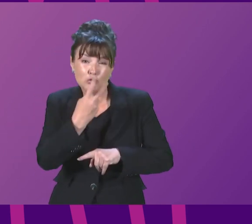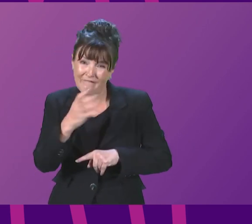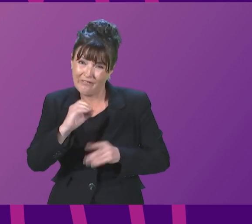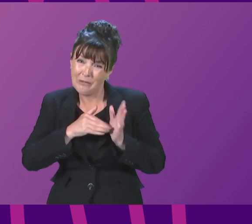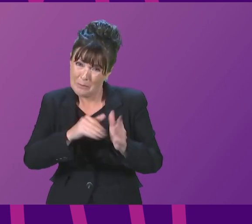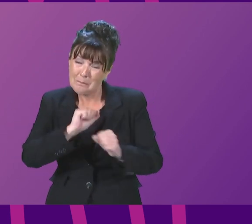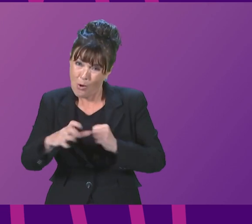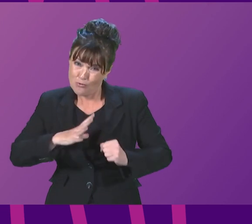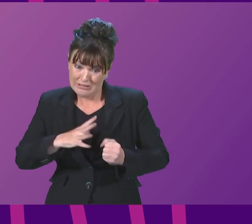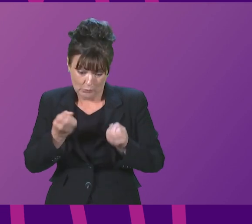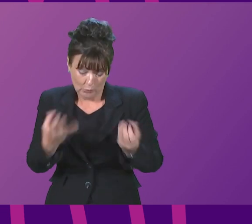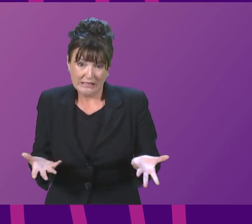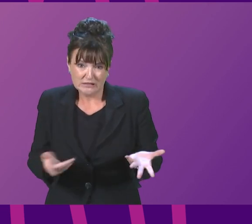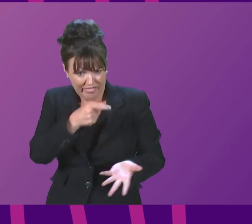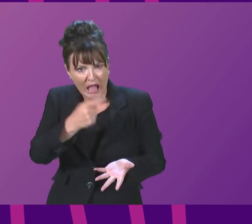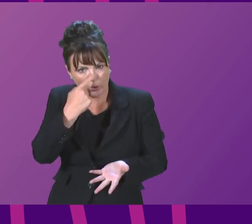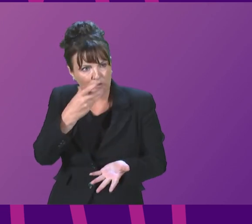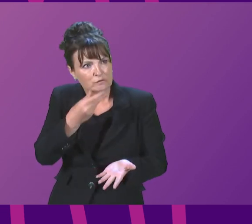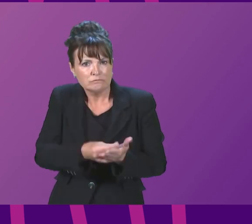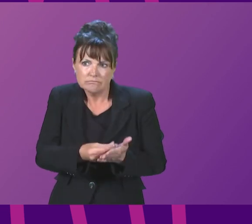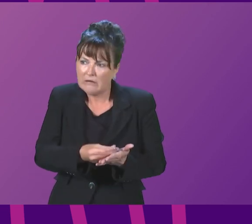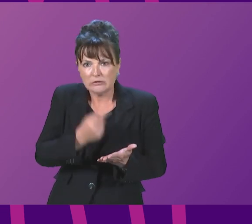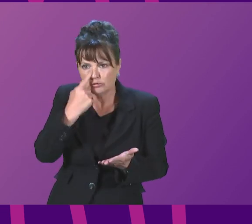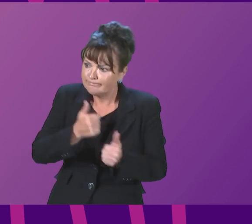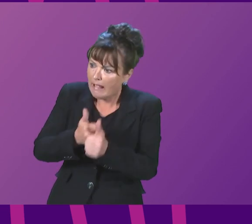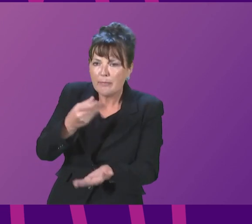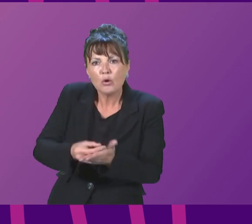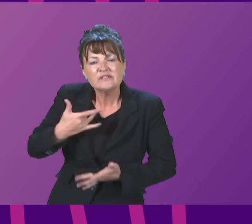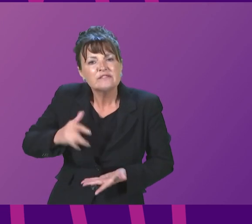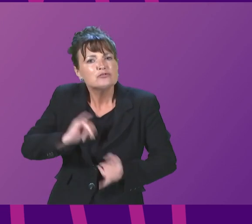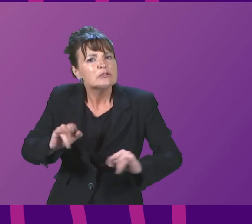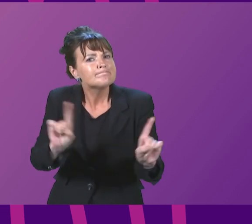could have been used to address the cost of living crisis. The First Minister.